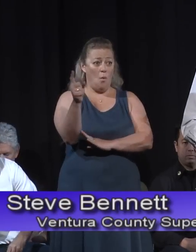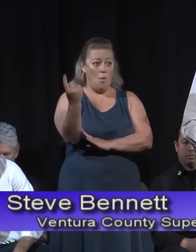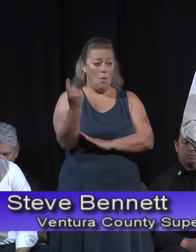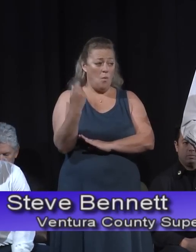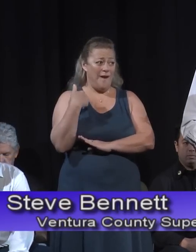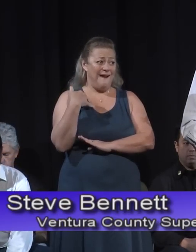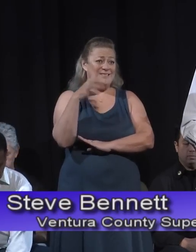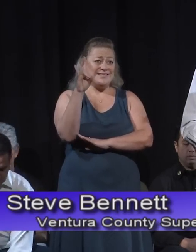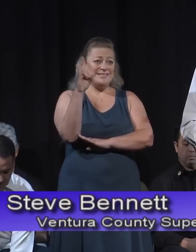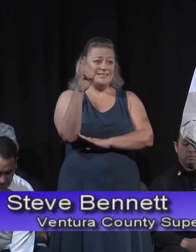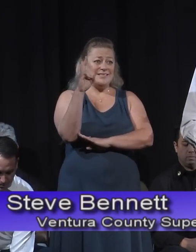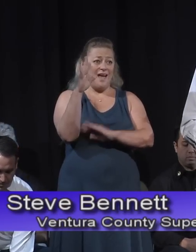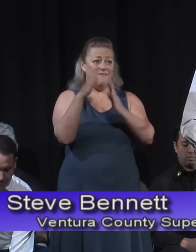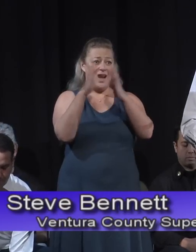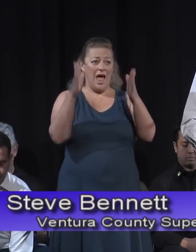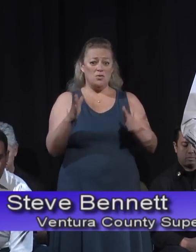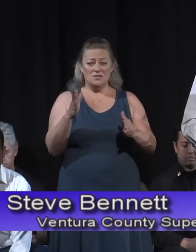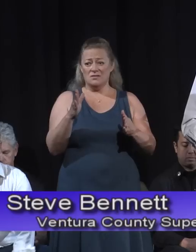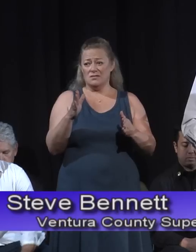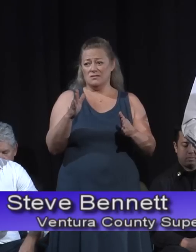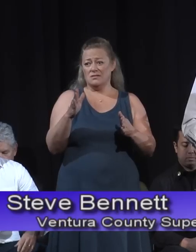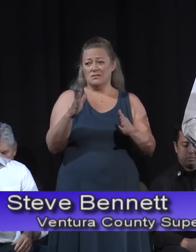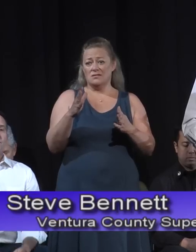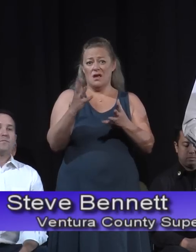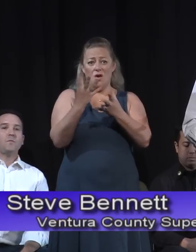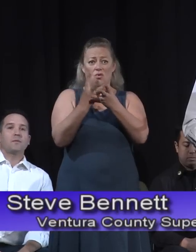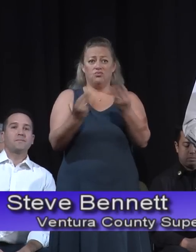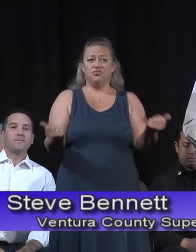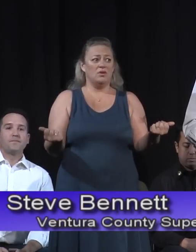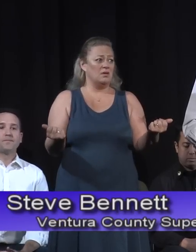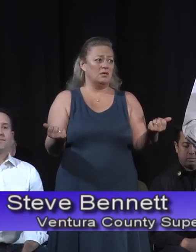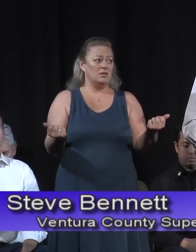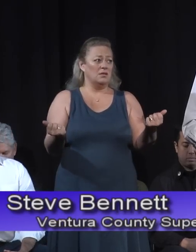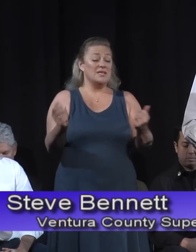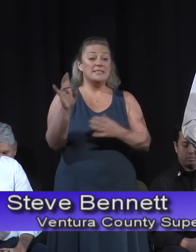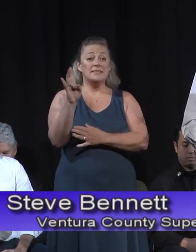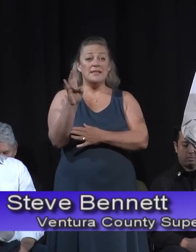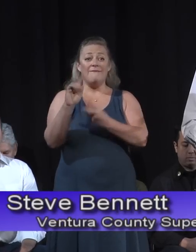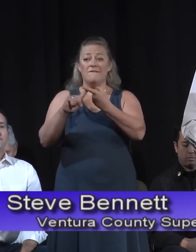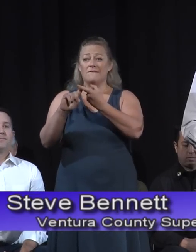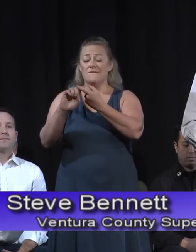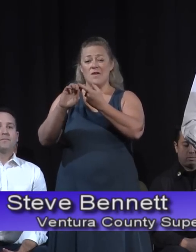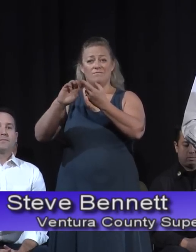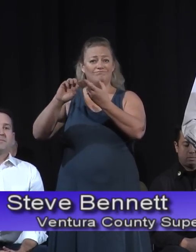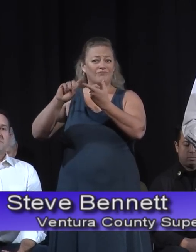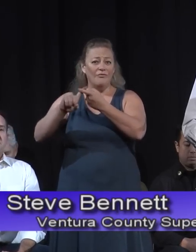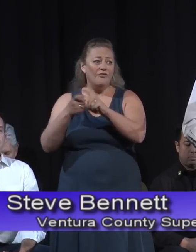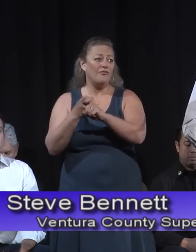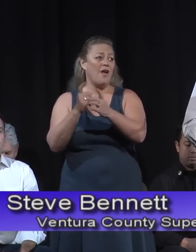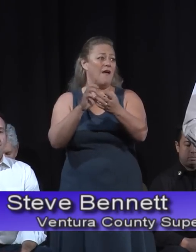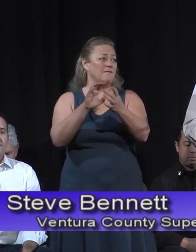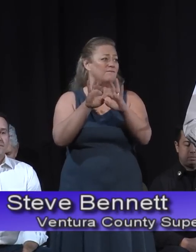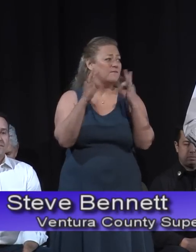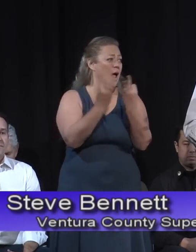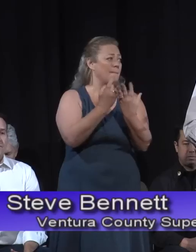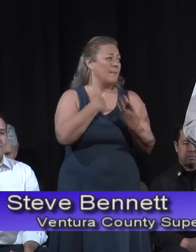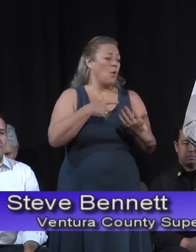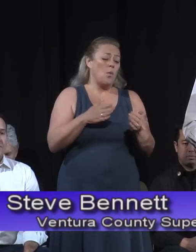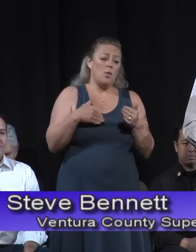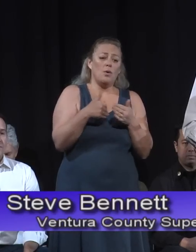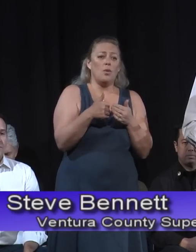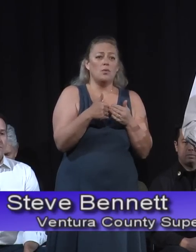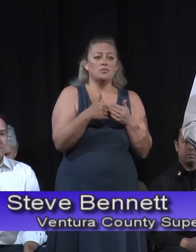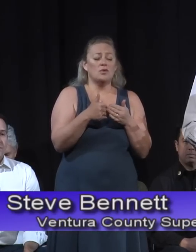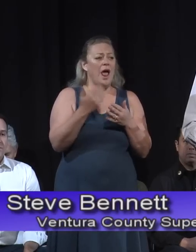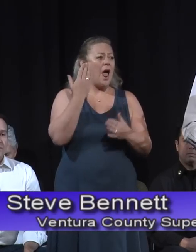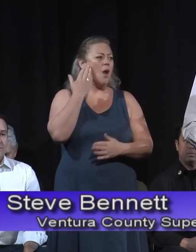we've lost, seven families that we're close to. And I know everybody in this room is being touched by